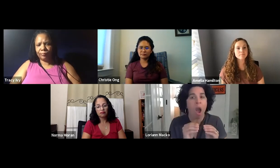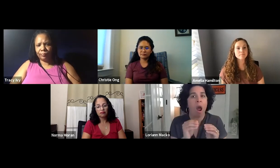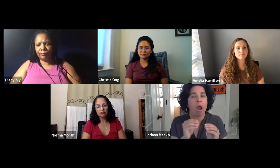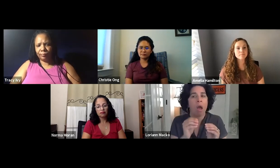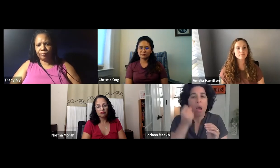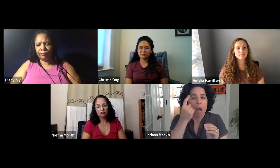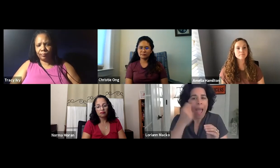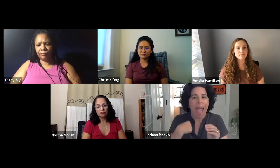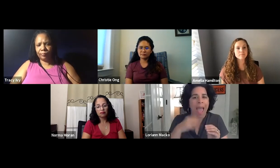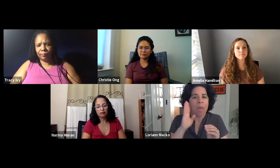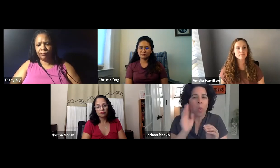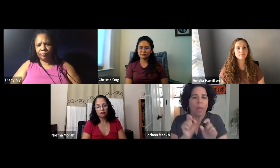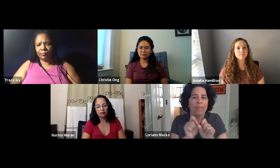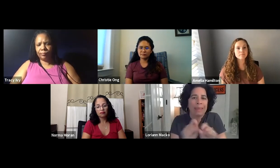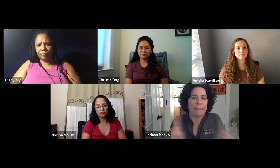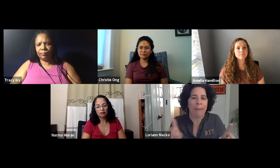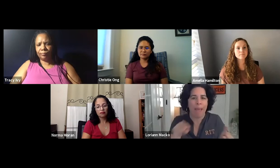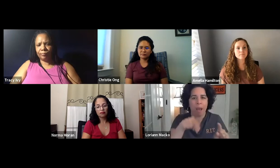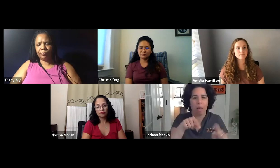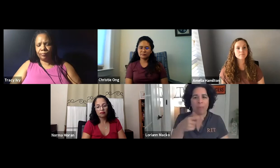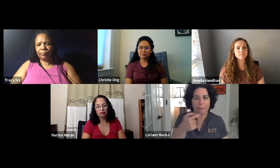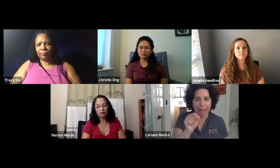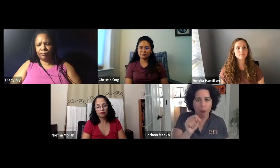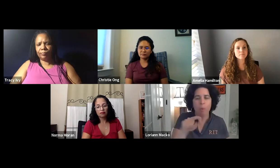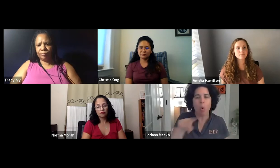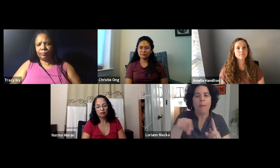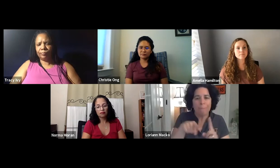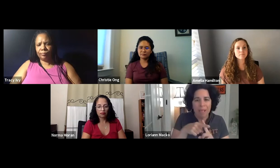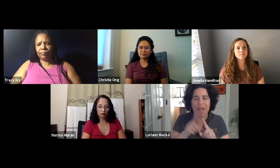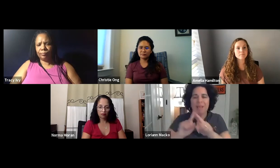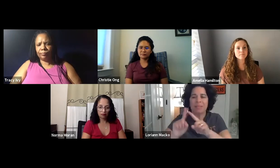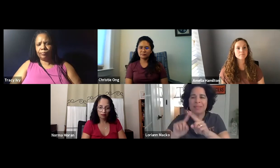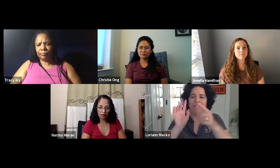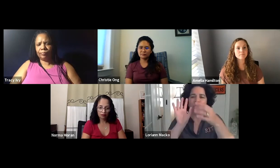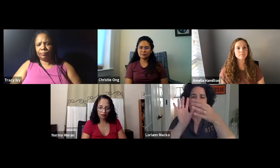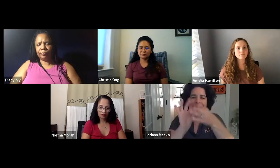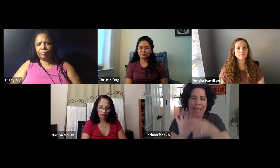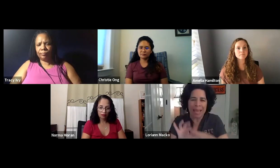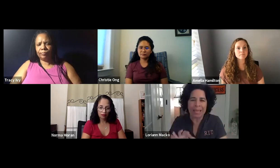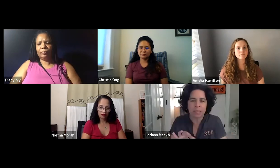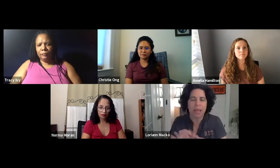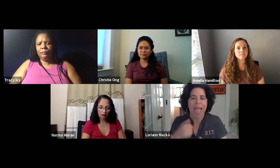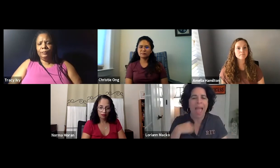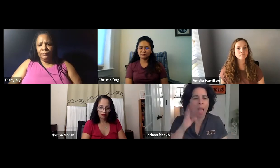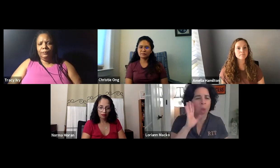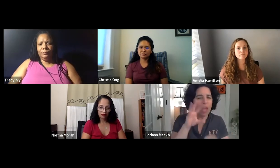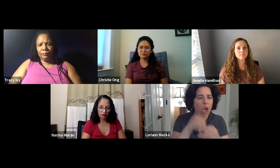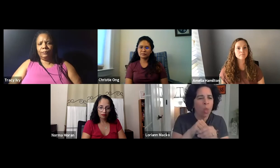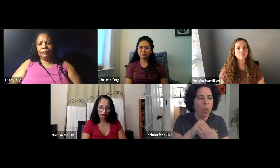Actually, after this webinar, I will first of all be emailing the PowerPoint to all of the attendees. Plus there will be